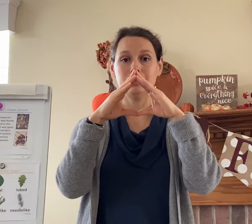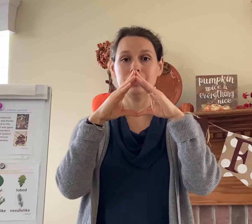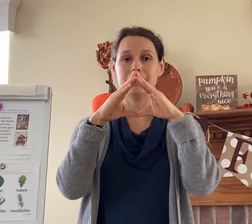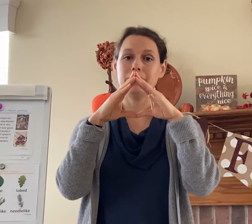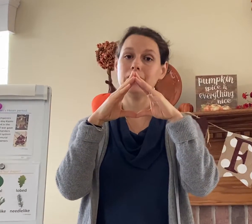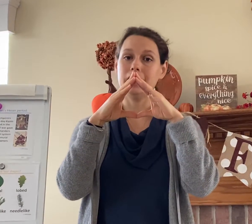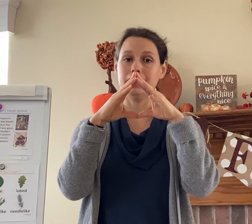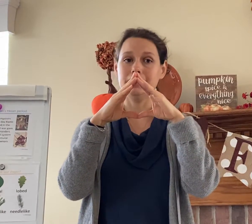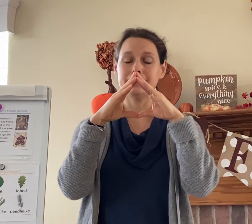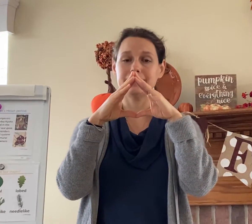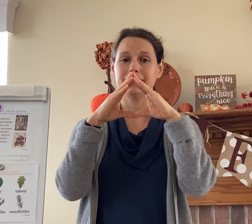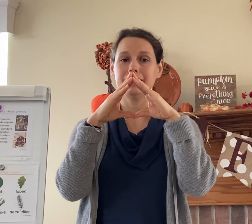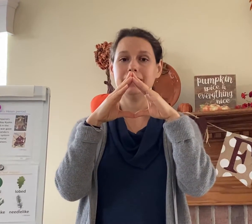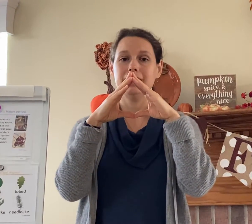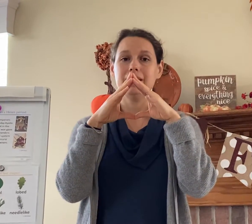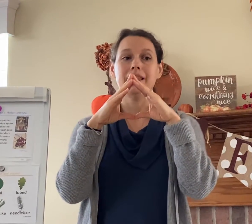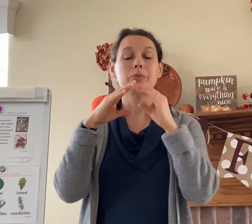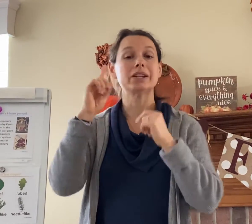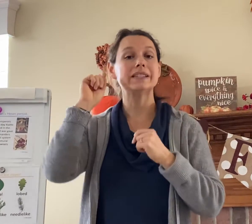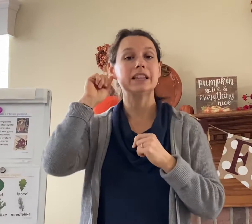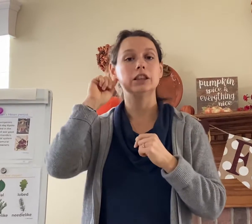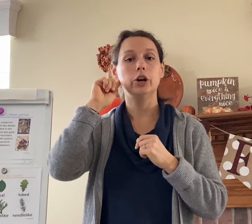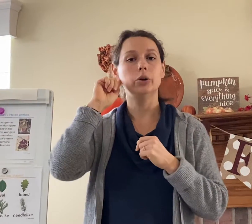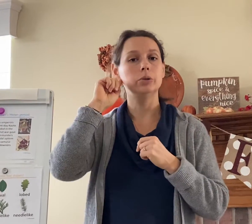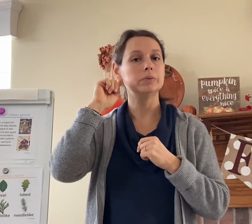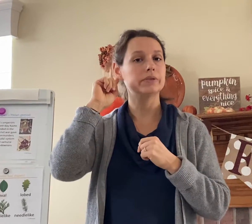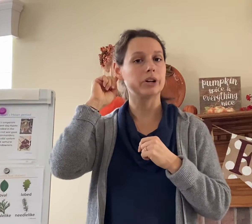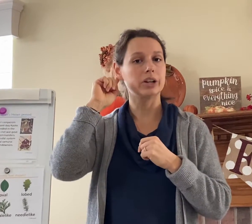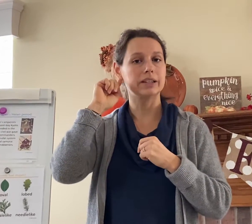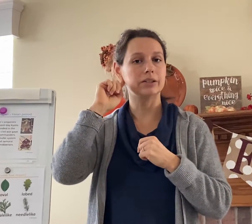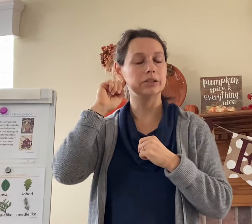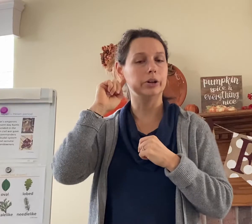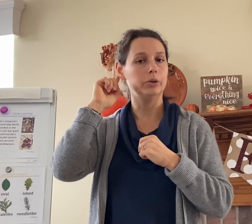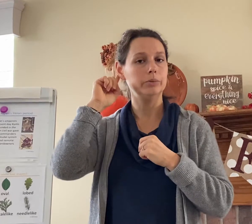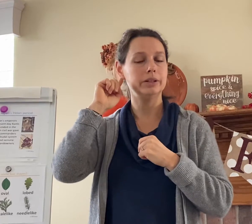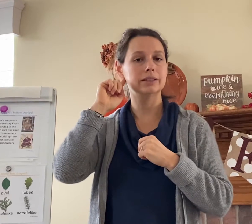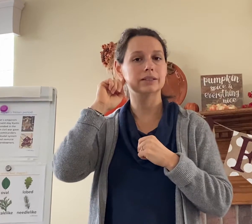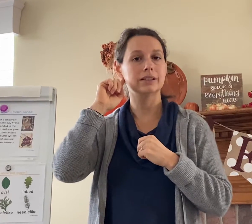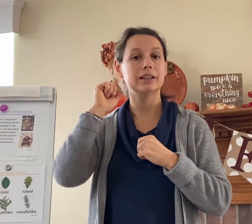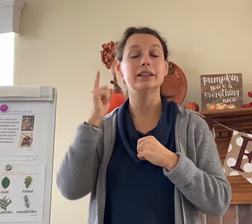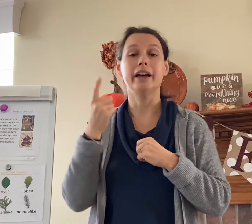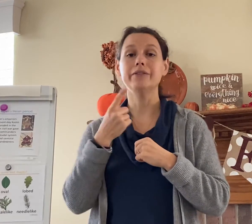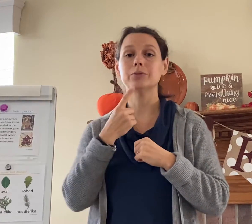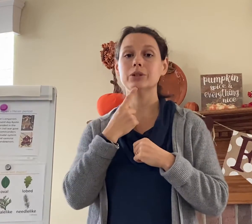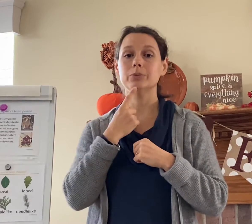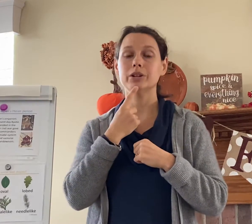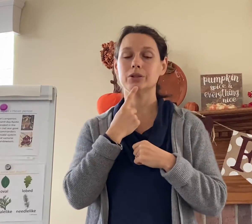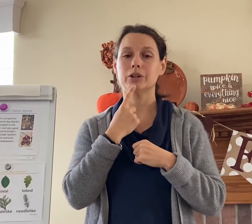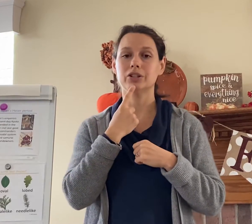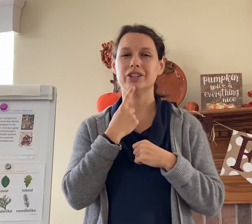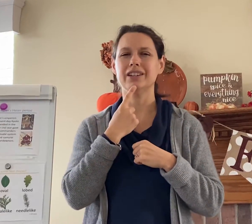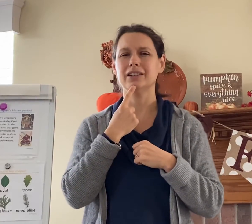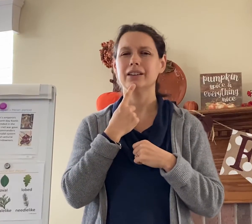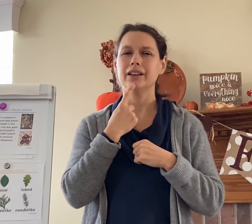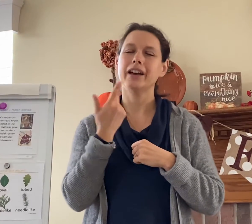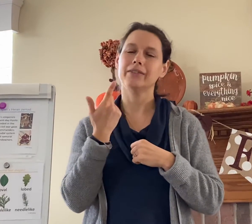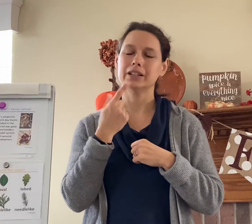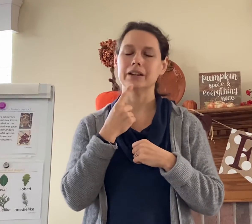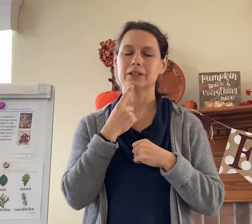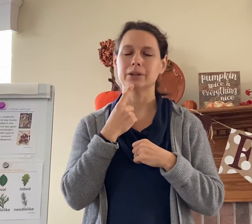shape with our hands then we're gonna say lobed for our ear lobe cleft we're gonna point to our chin I have a cleft in my